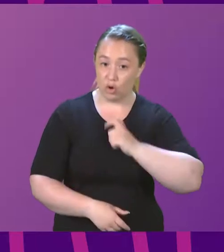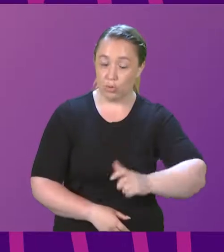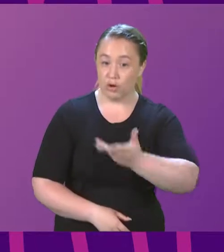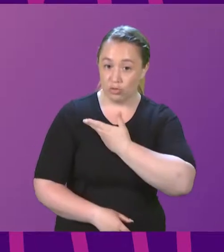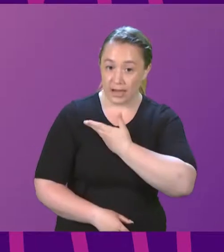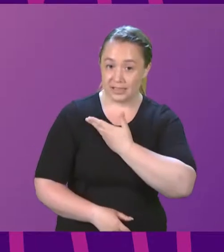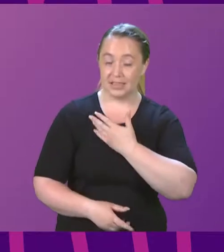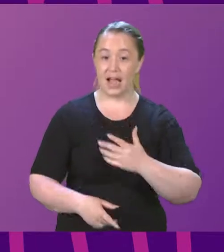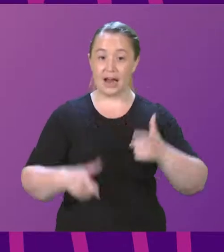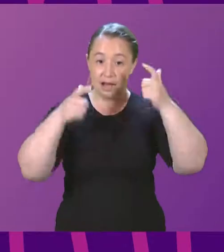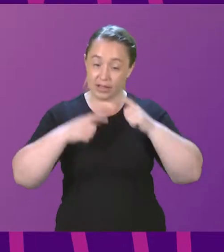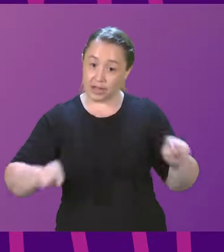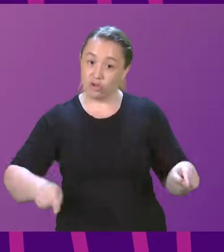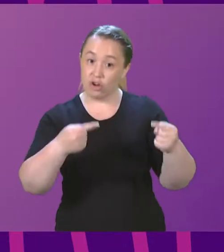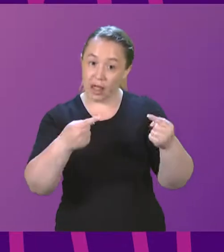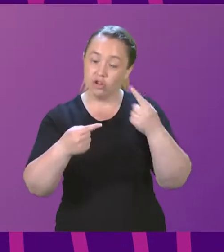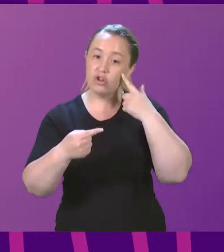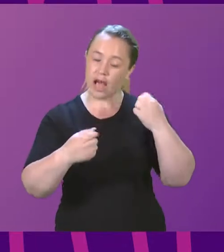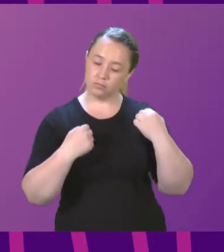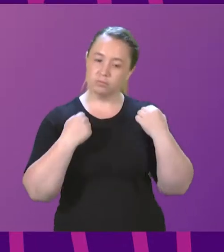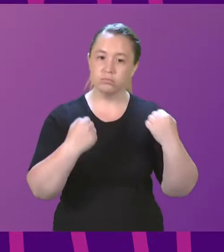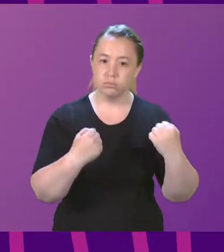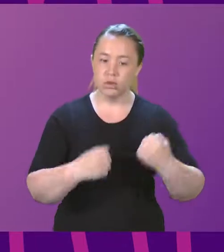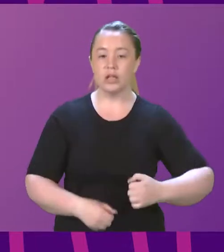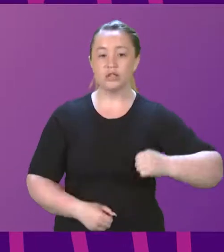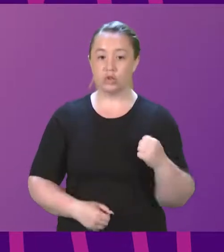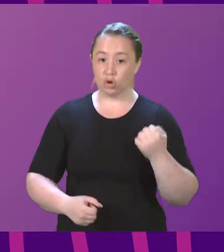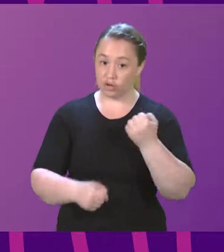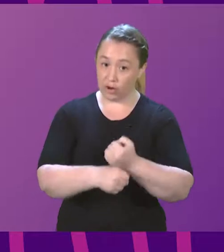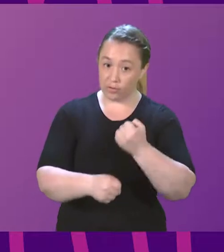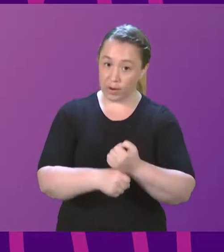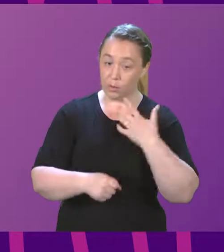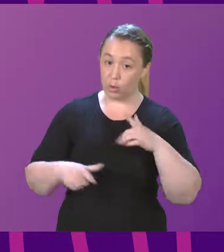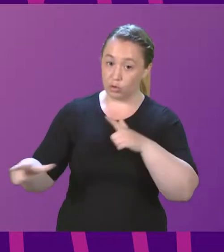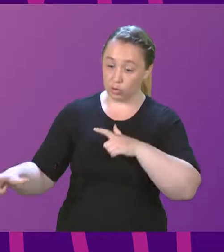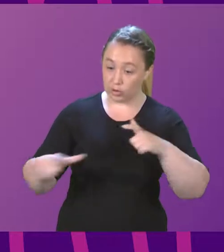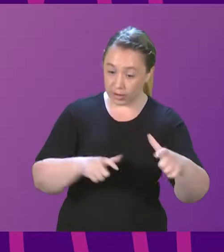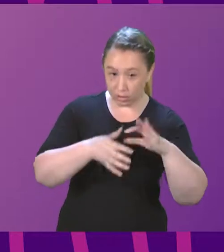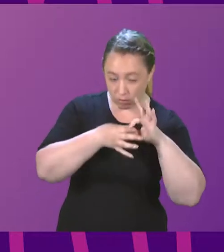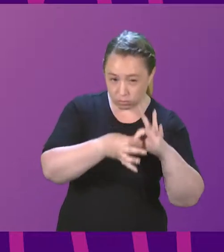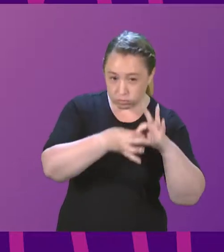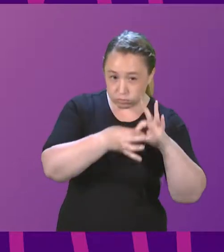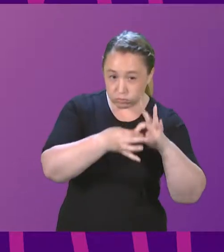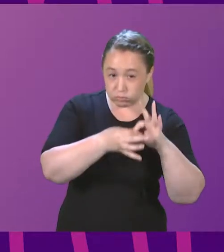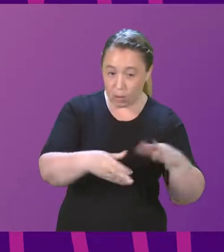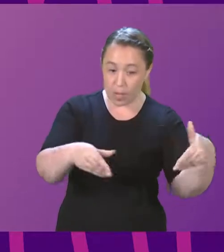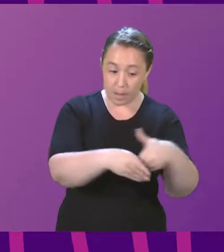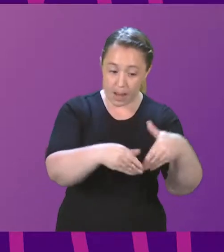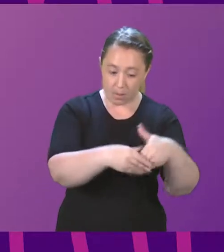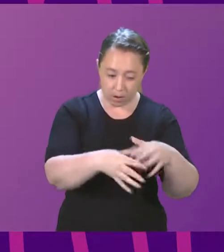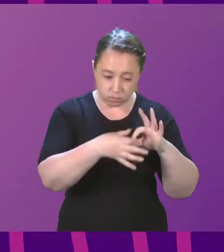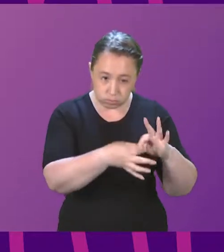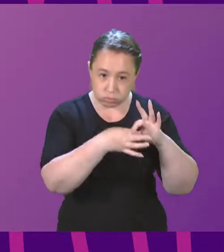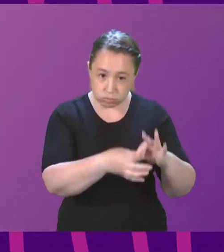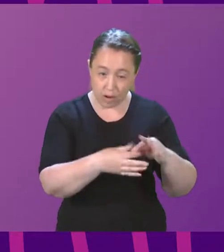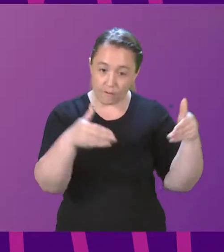challenge. Both myself and the First Minister confirmed that the Scottish Government would wish to continue to work closely with the member on her legislation,